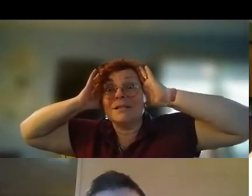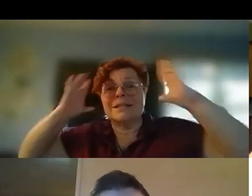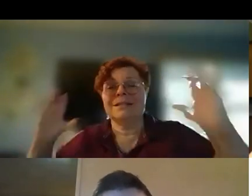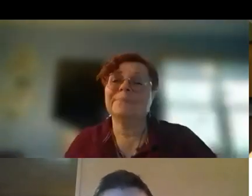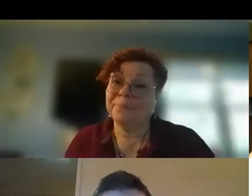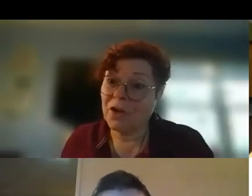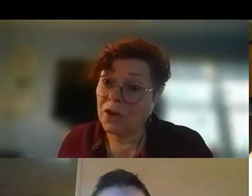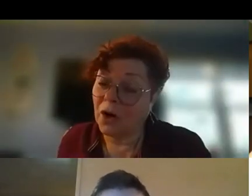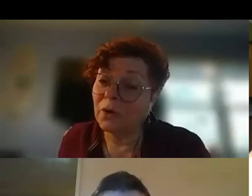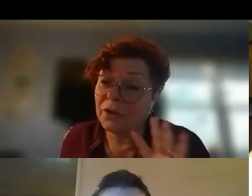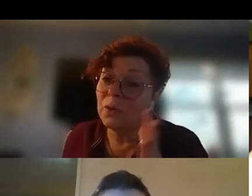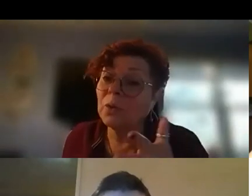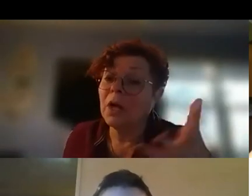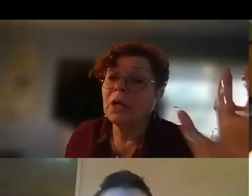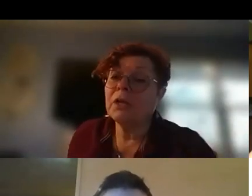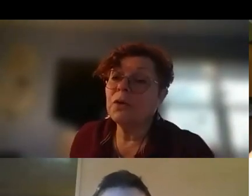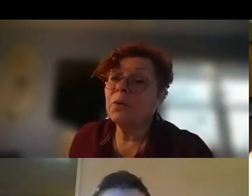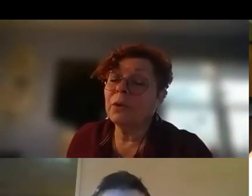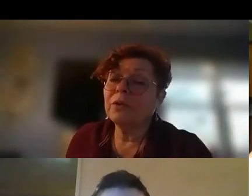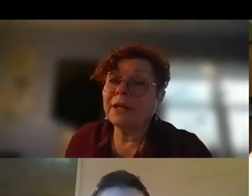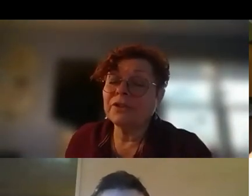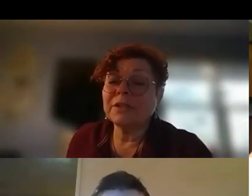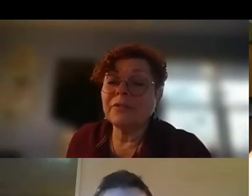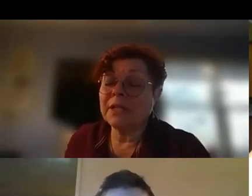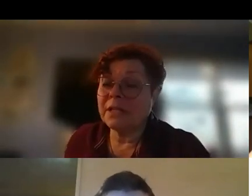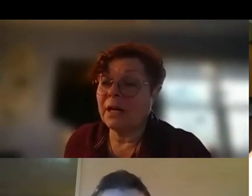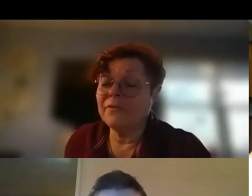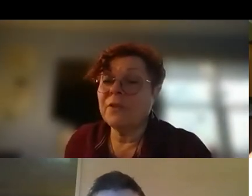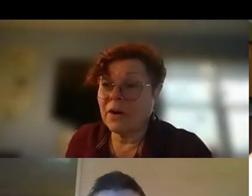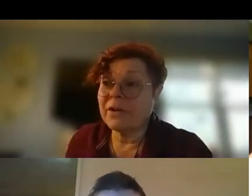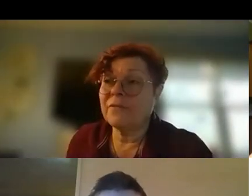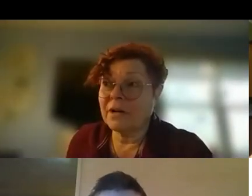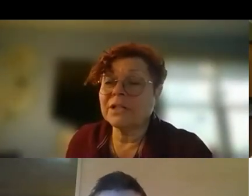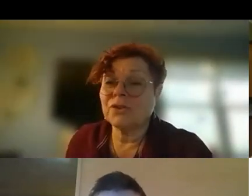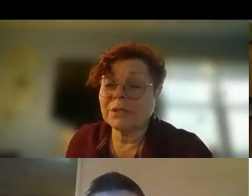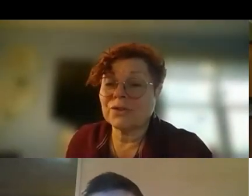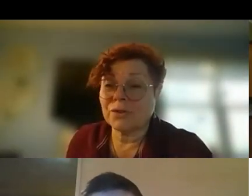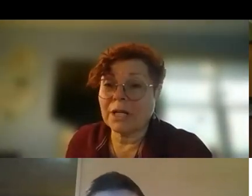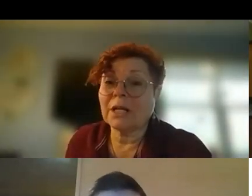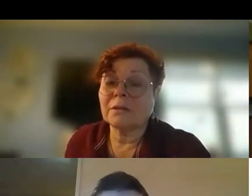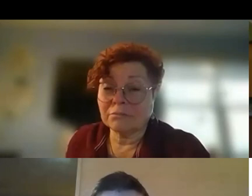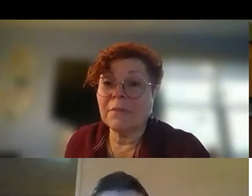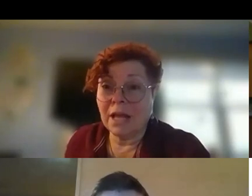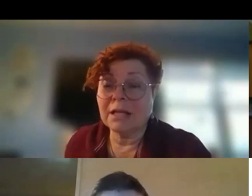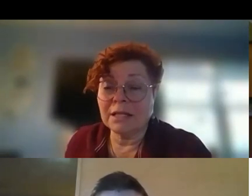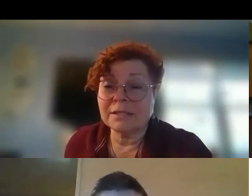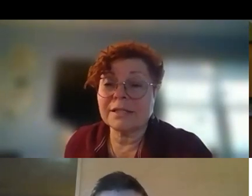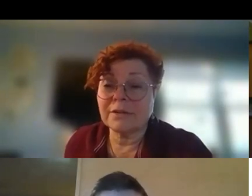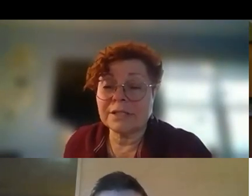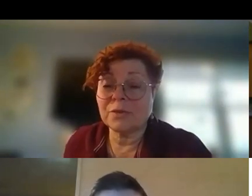You know, you, you will find yourself in a very, very short string and in a scary situation.